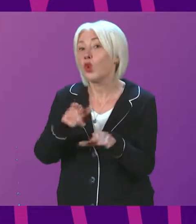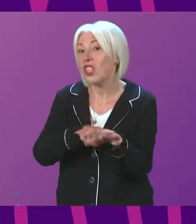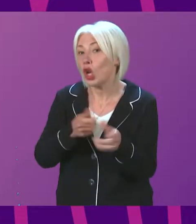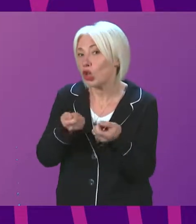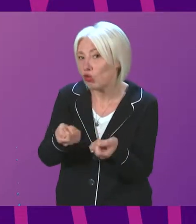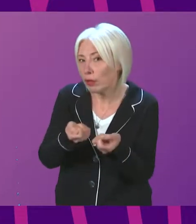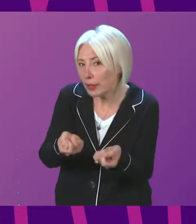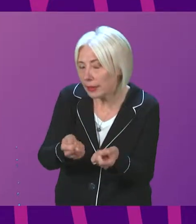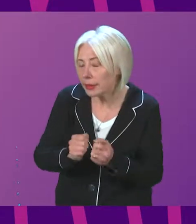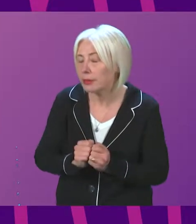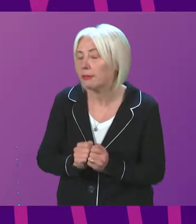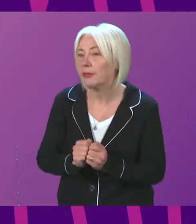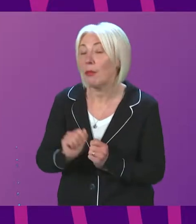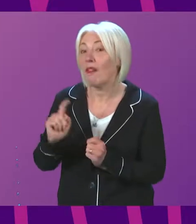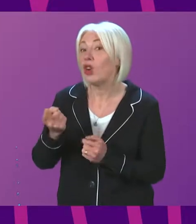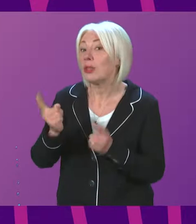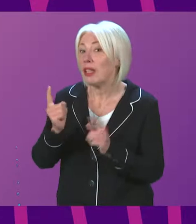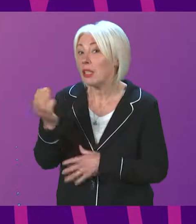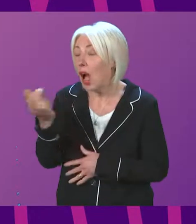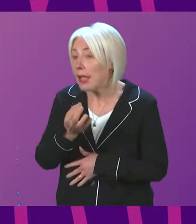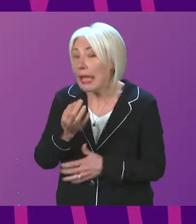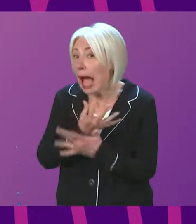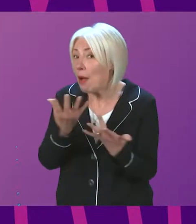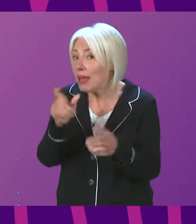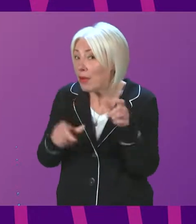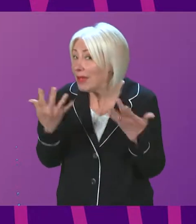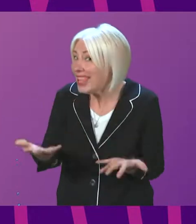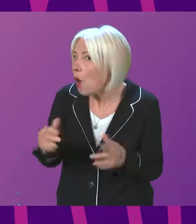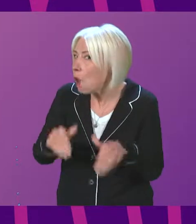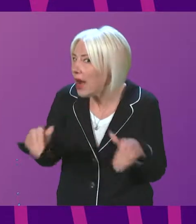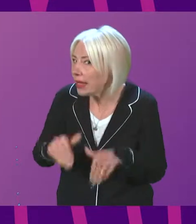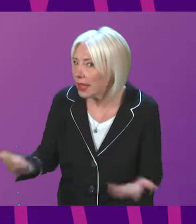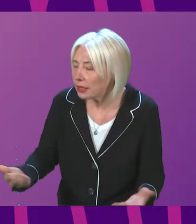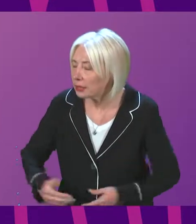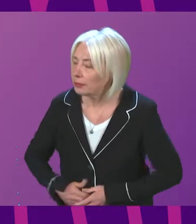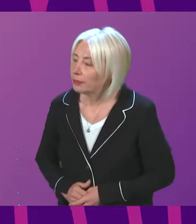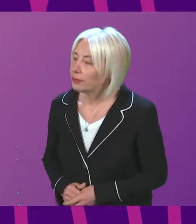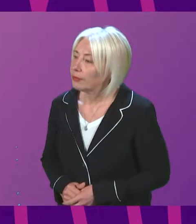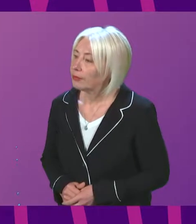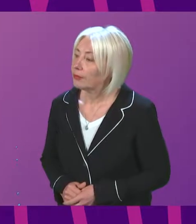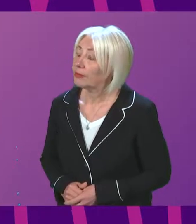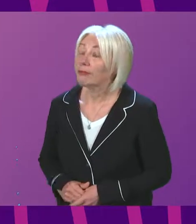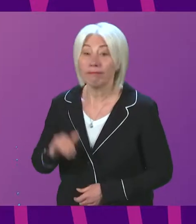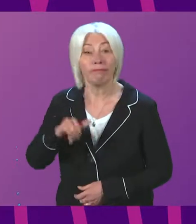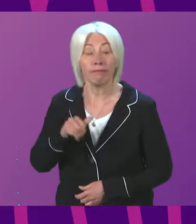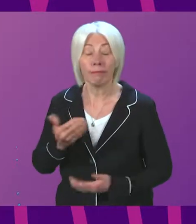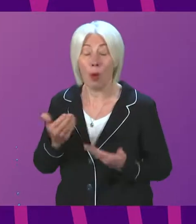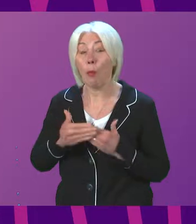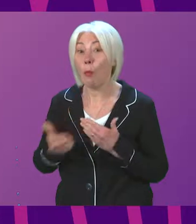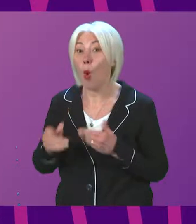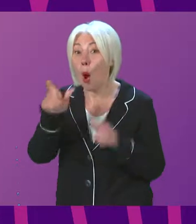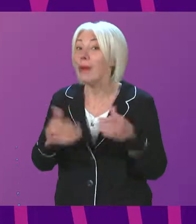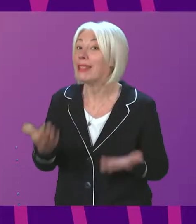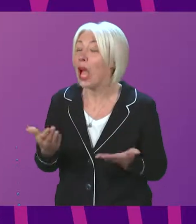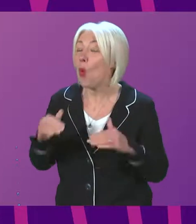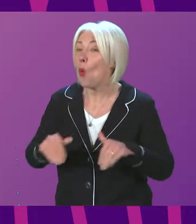treatment. First Minister, how many people are now enduring this long wait? First Minister. There are more people now waiting for